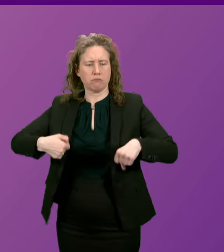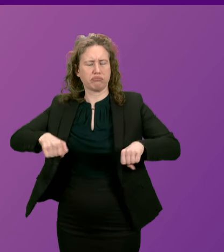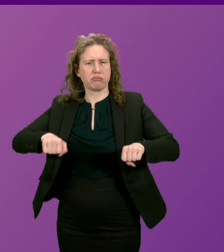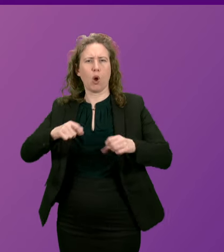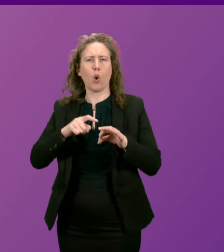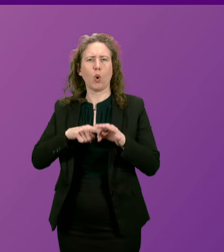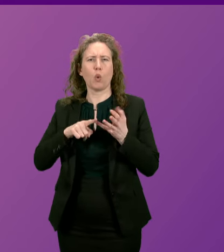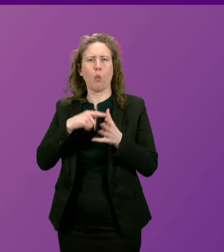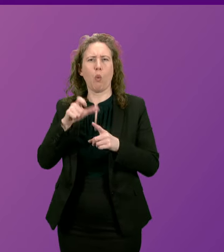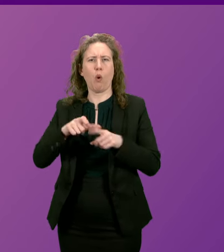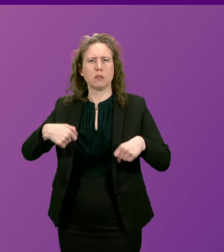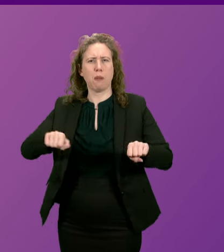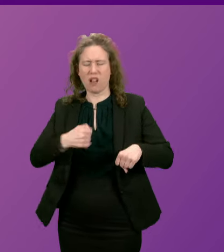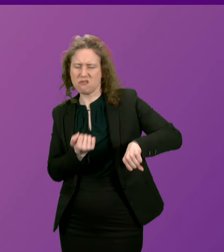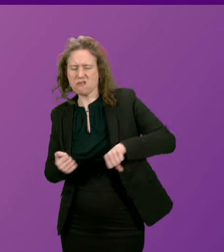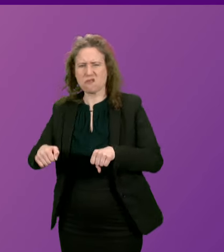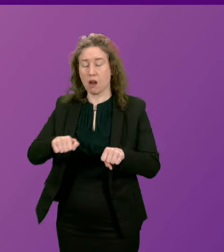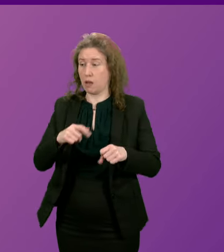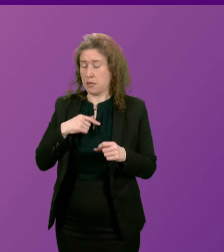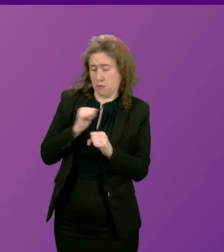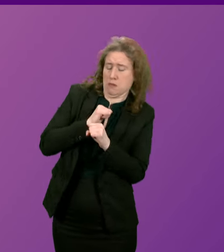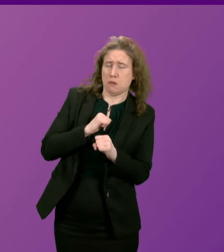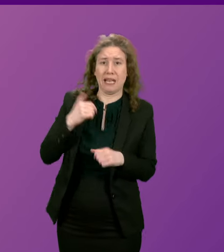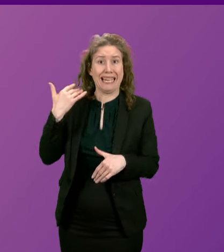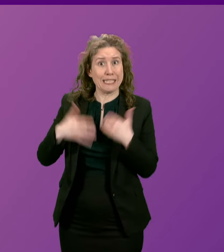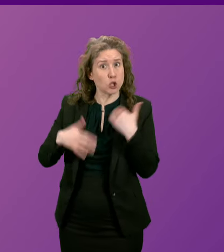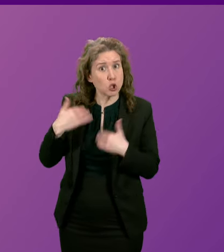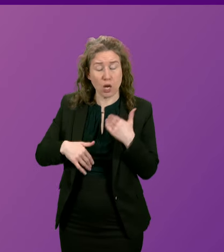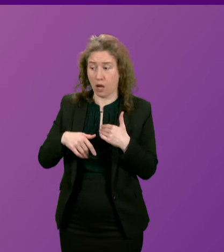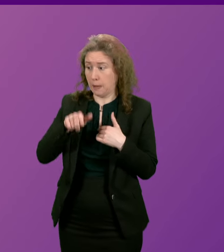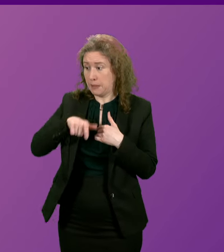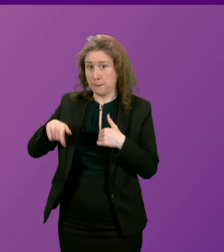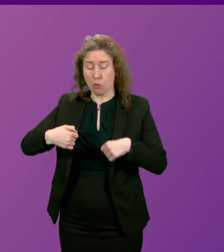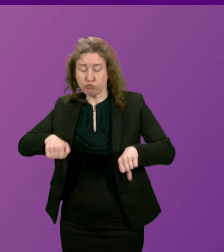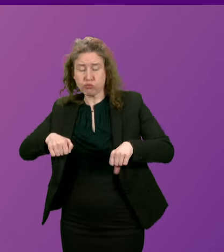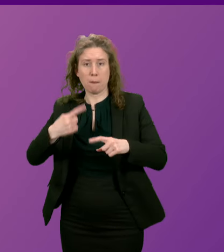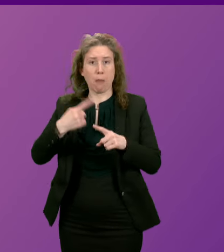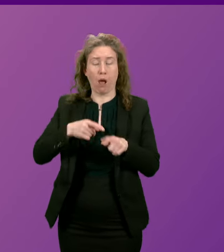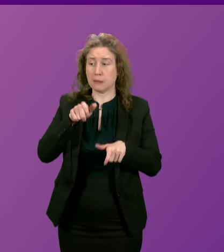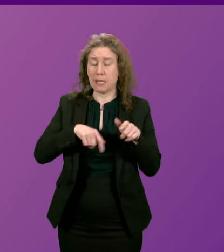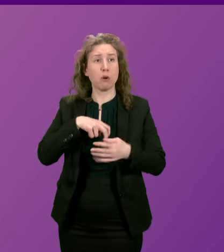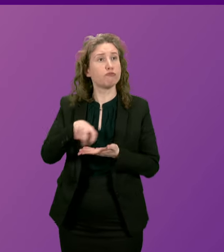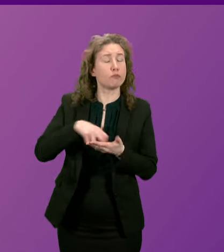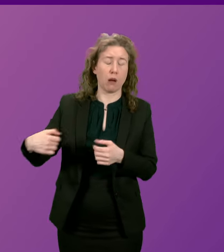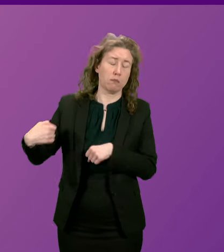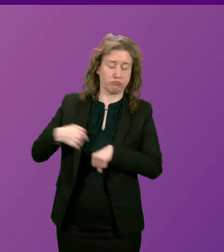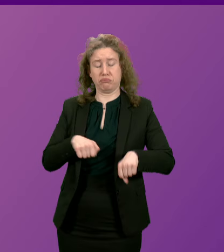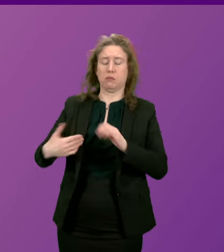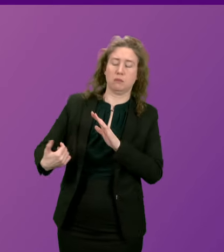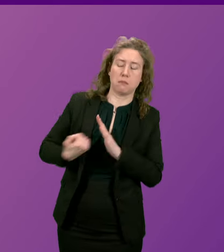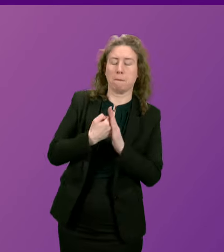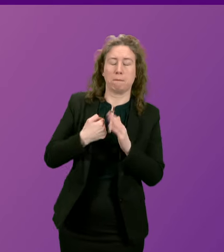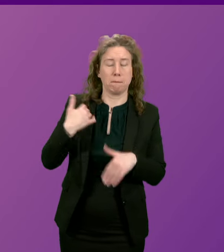people have been injured and lives have been lost both riders both riders and the wider public at